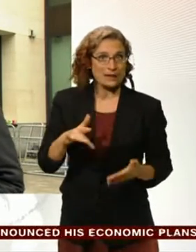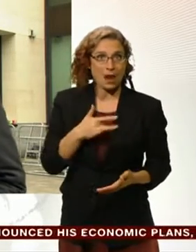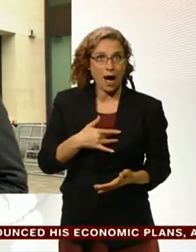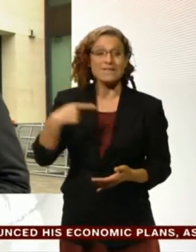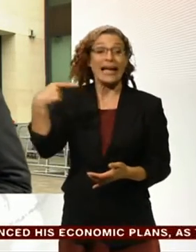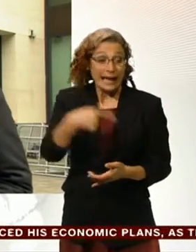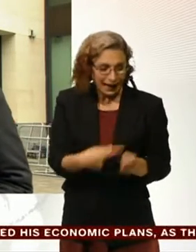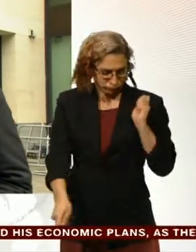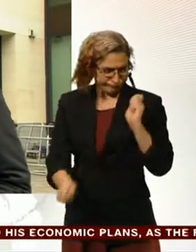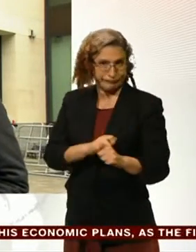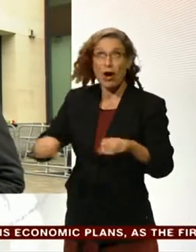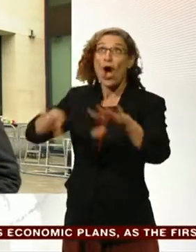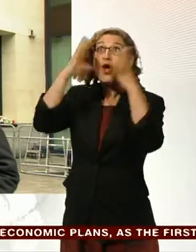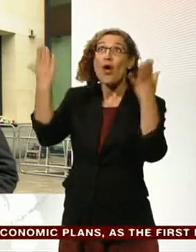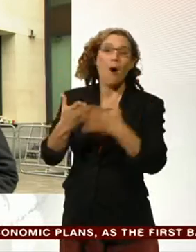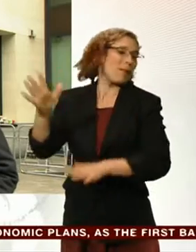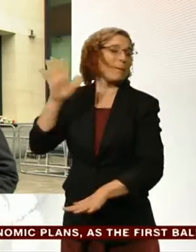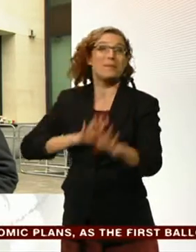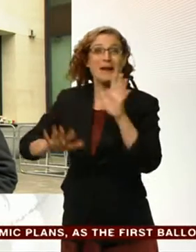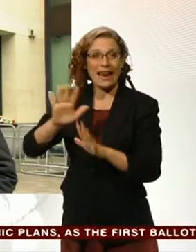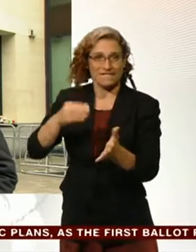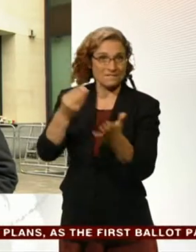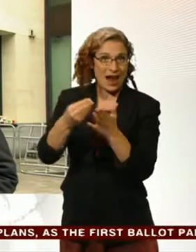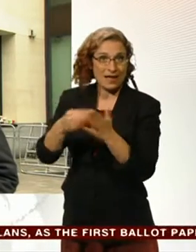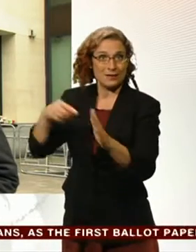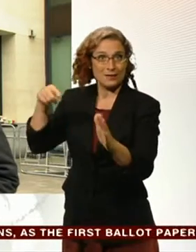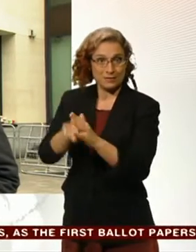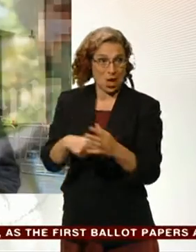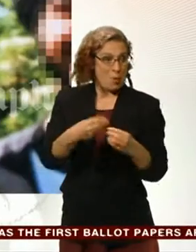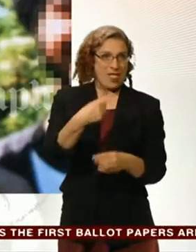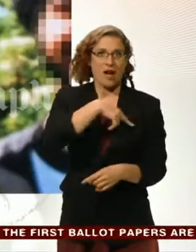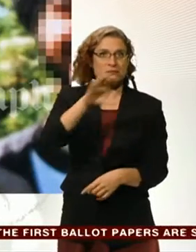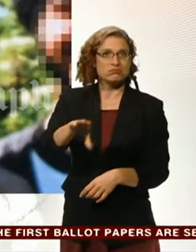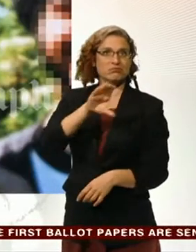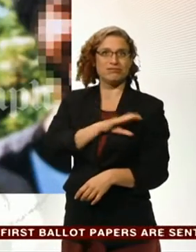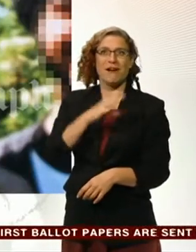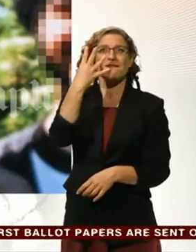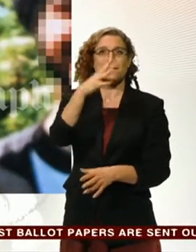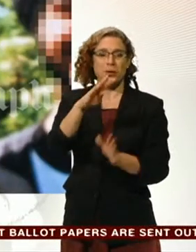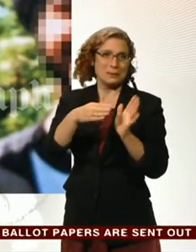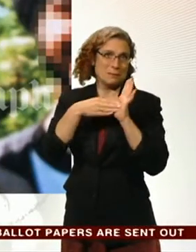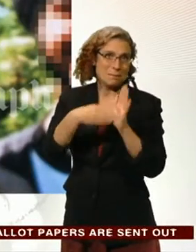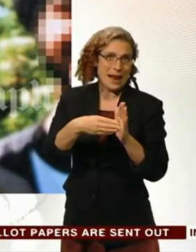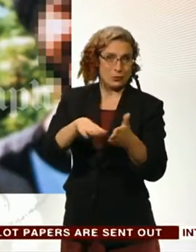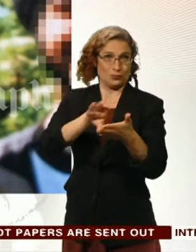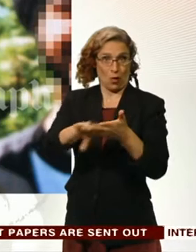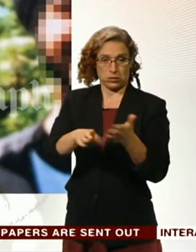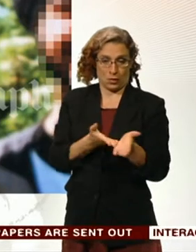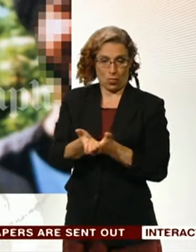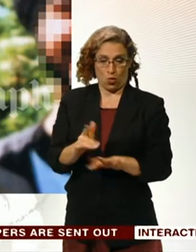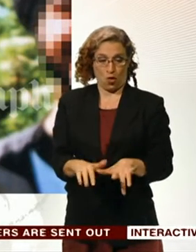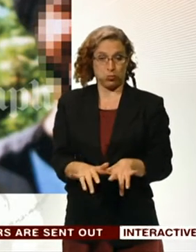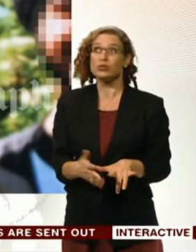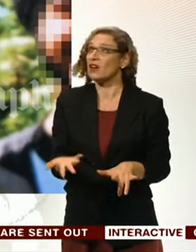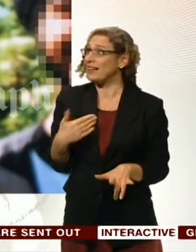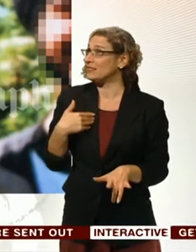global financial panic and fraudulently obtaining more than $40 million from a computer in his